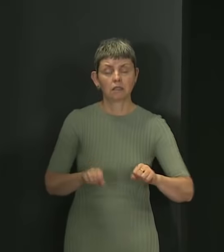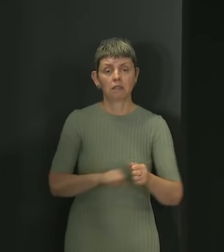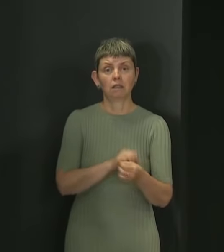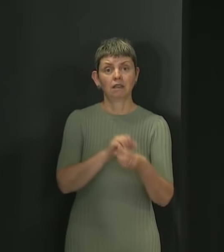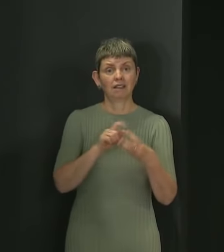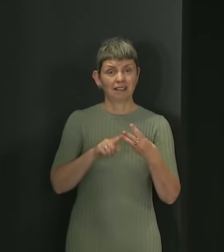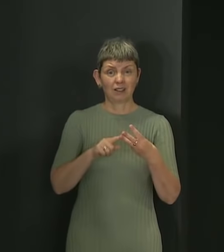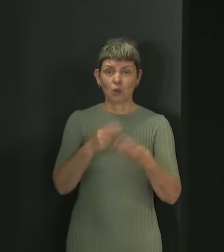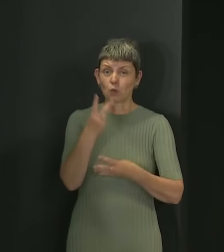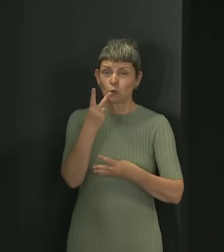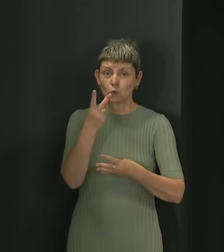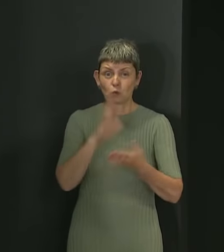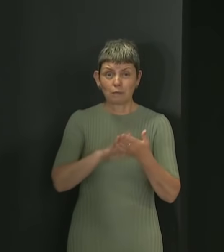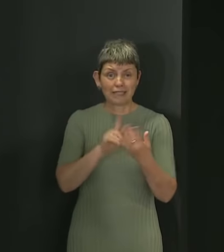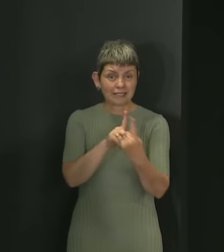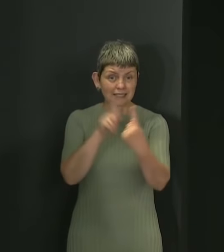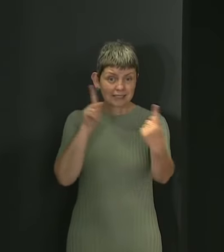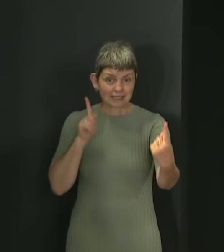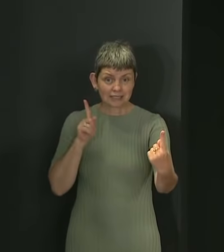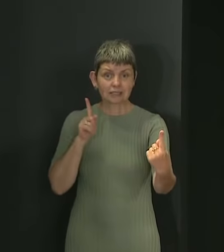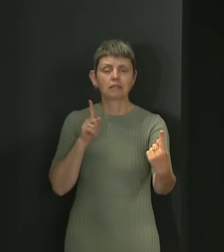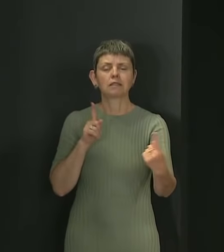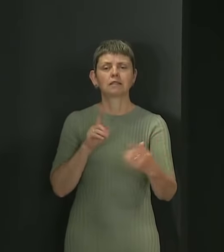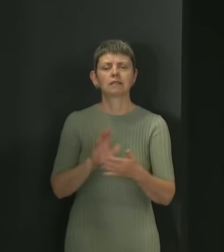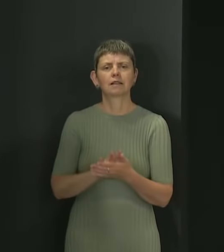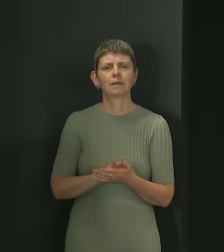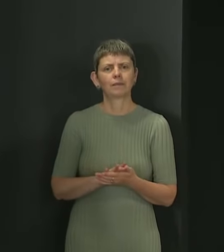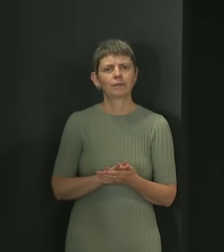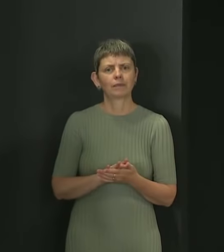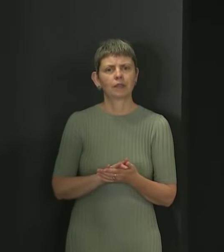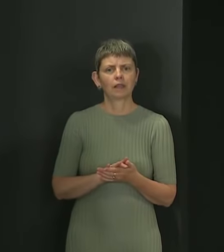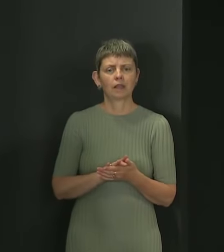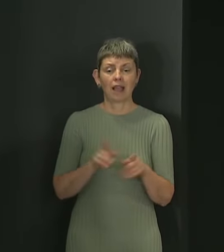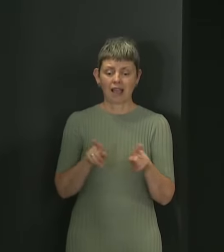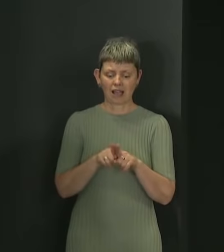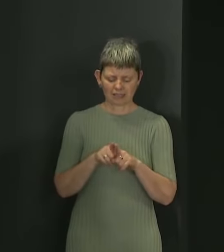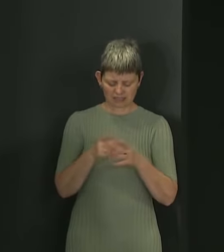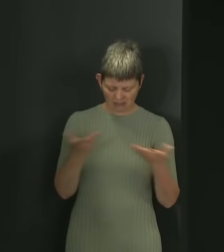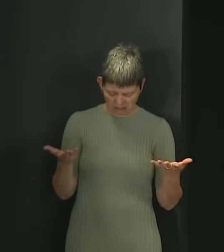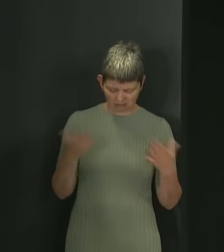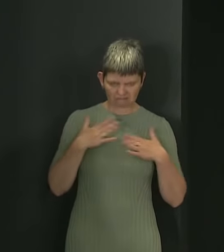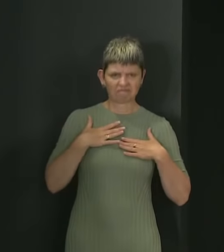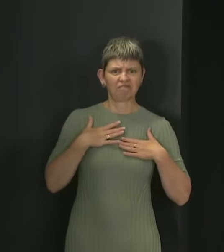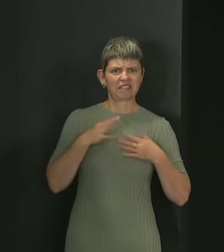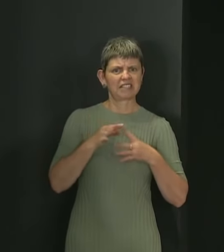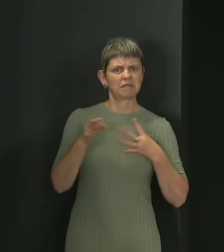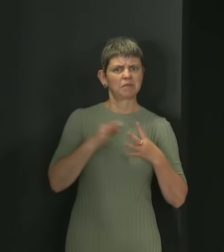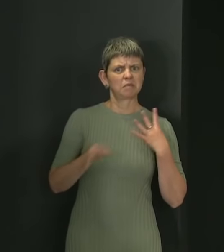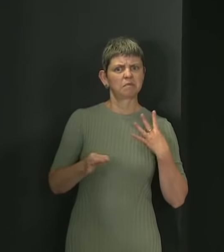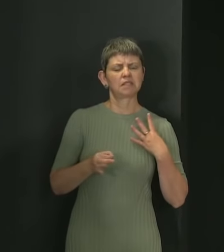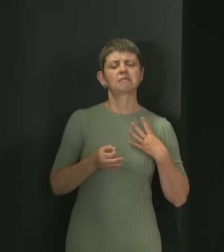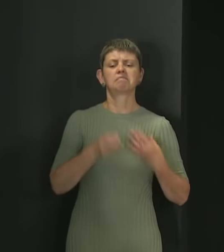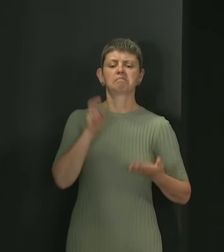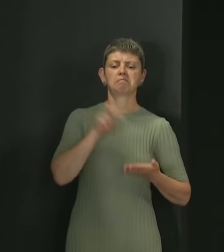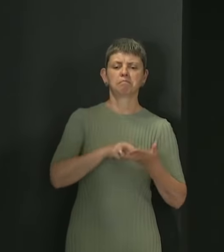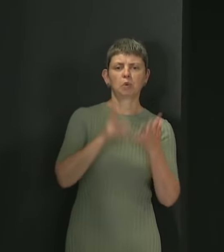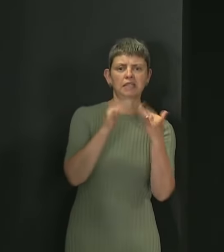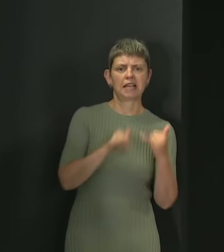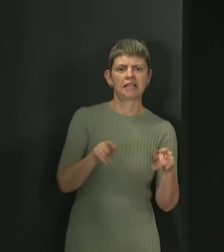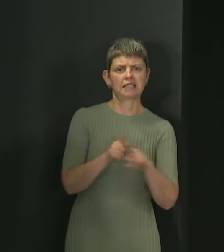we're keeping the two metre distance from each other and self-isolating as soon as we have any symptoms. That's why